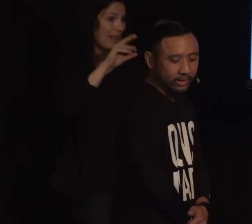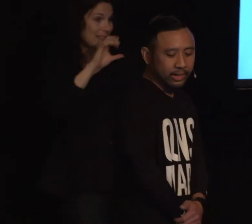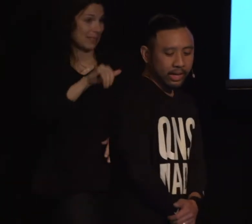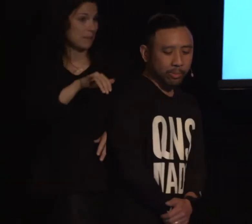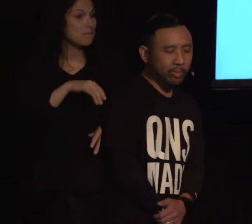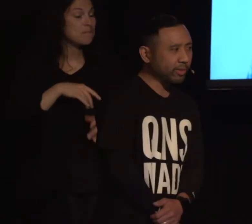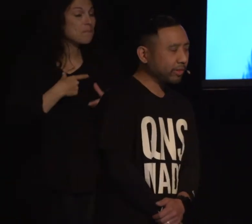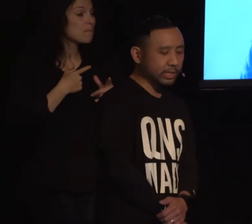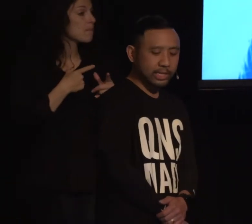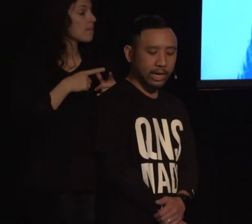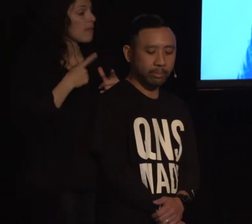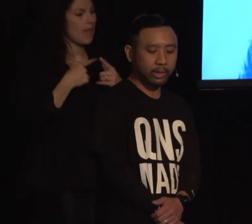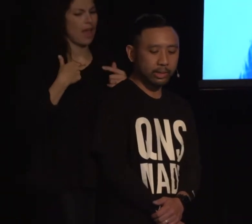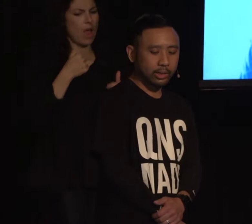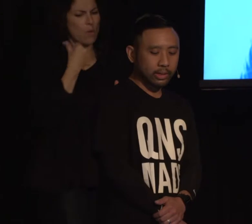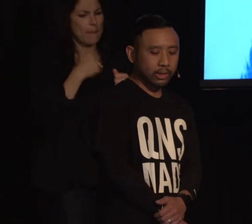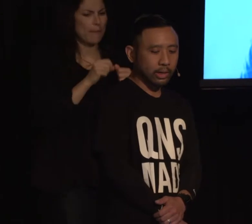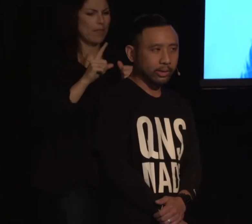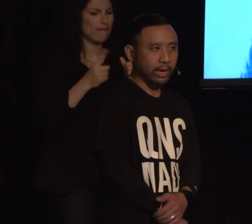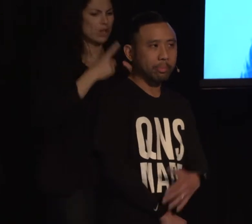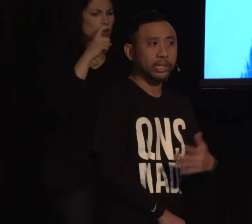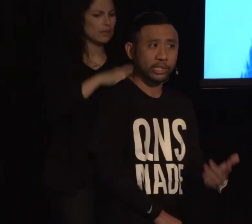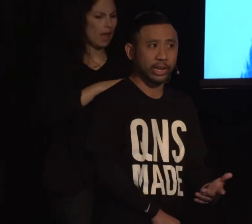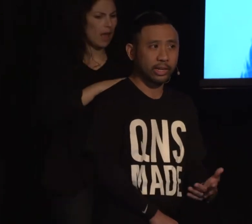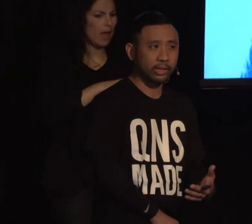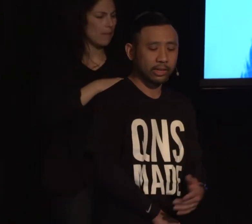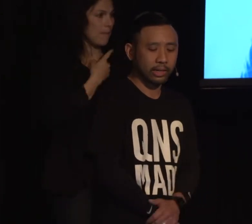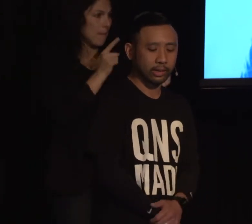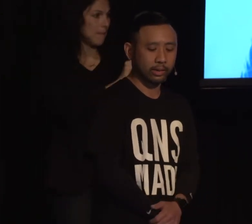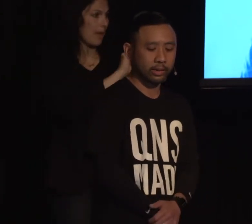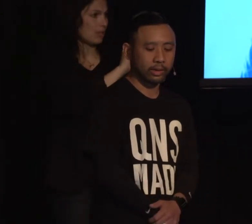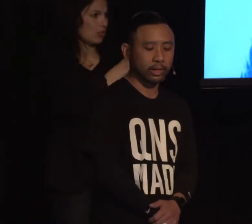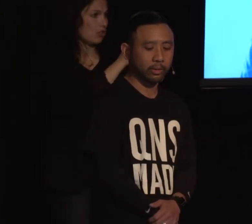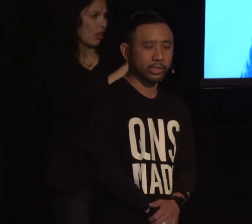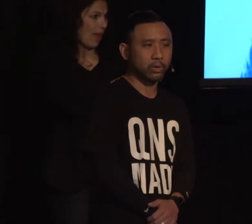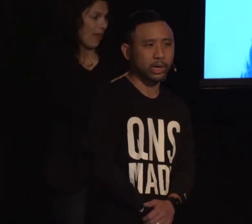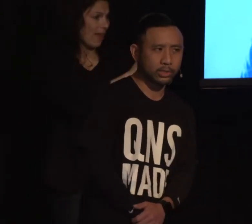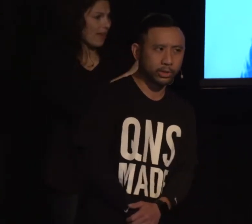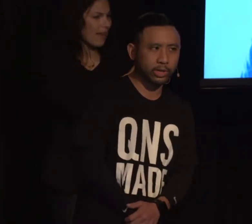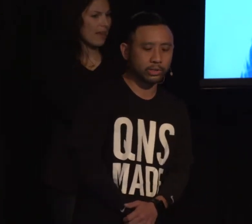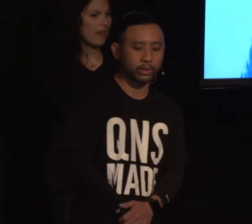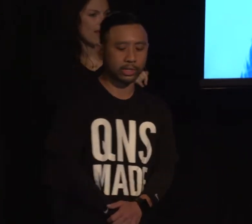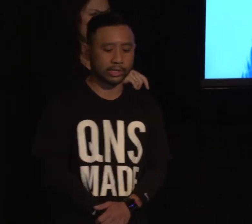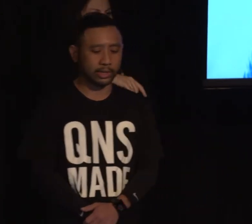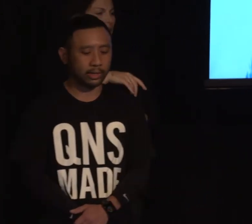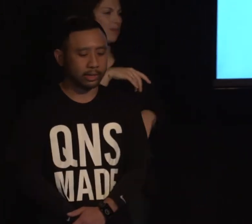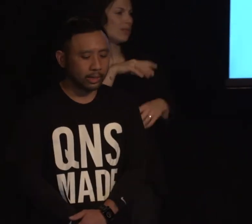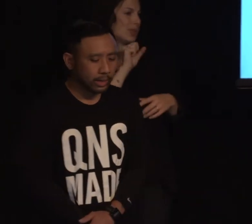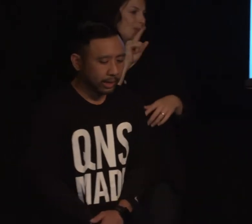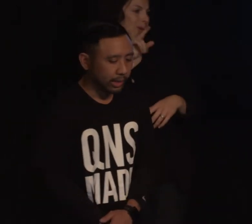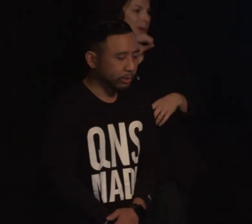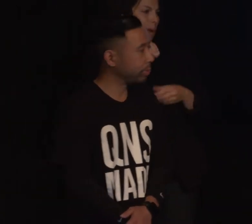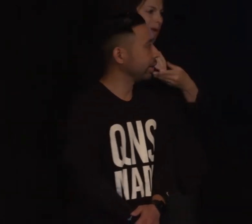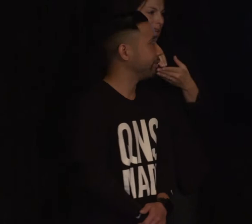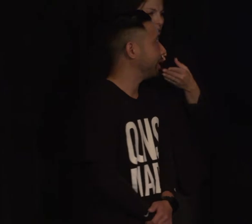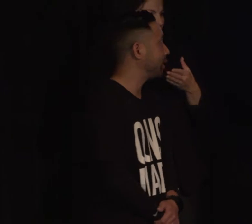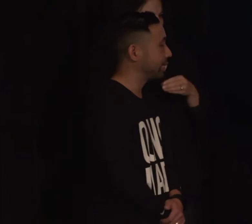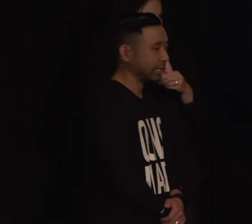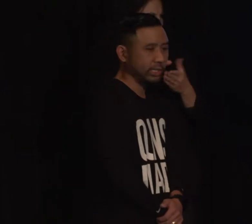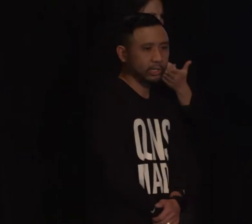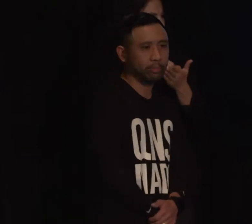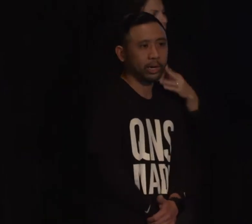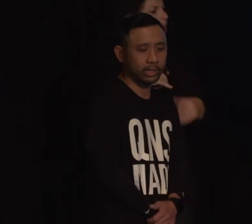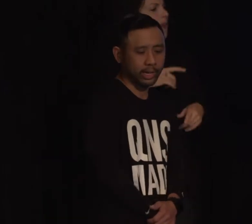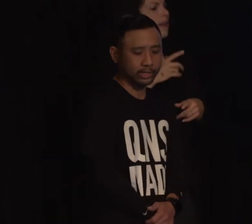And I remember the first time that I met Jay, and it was at Quad Studios in New York City, and he was putting the